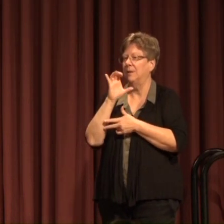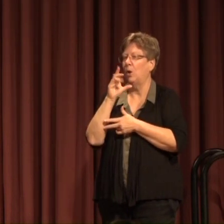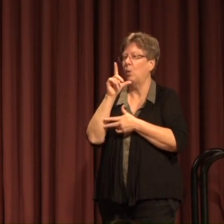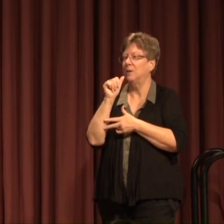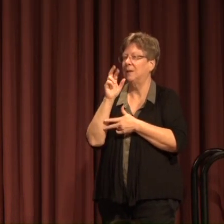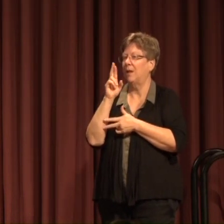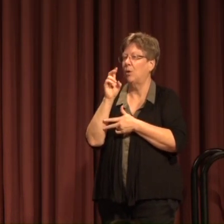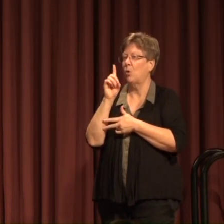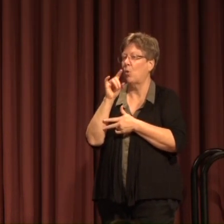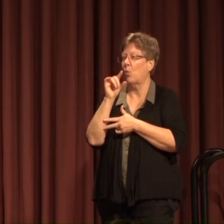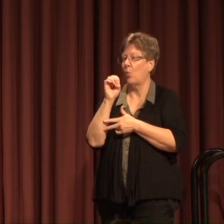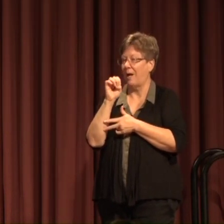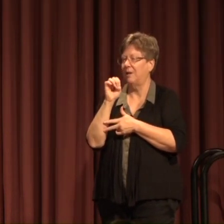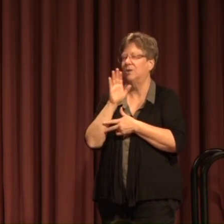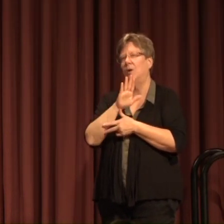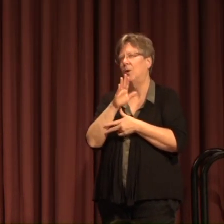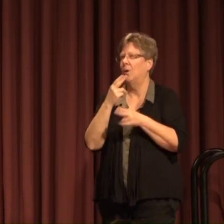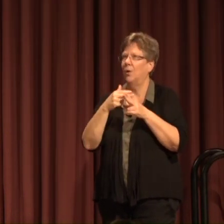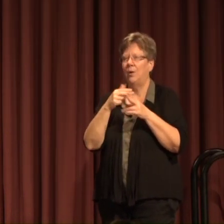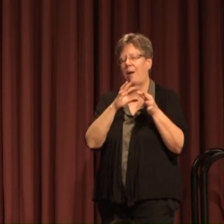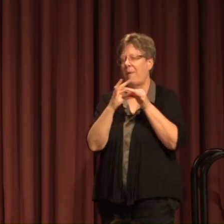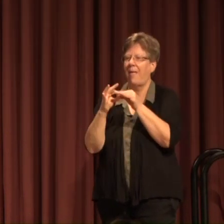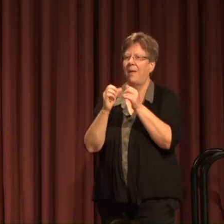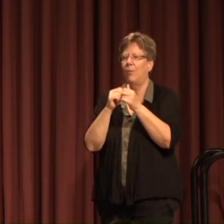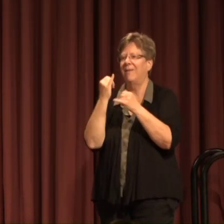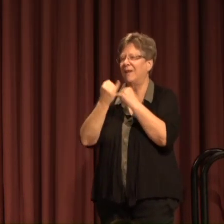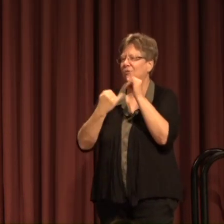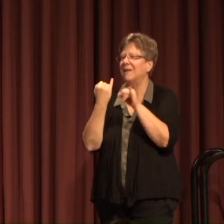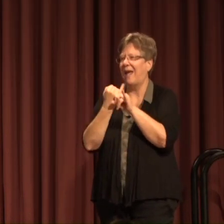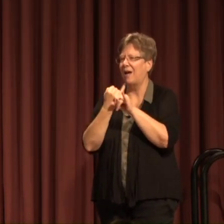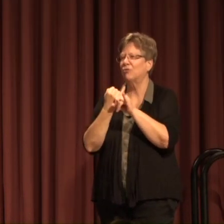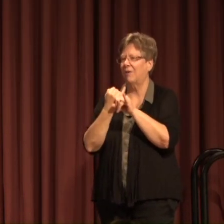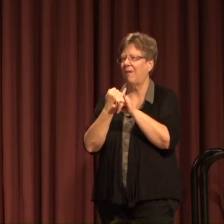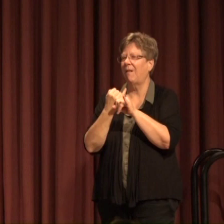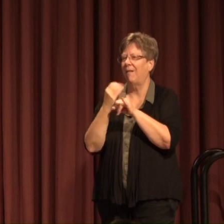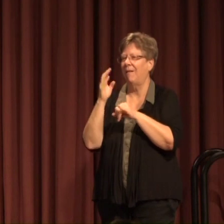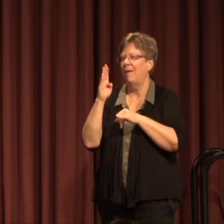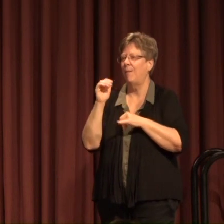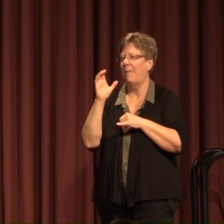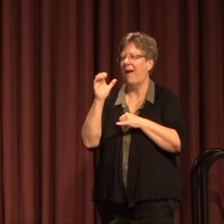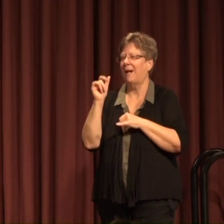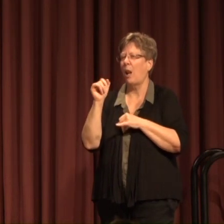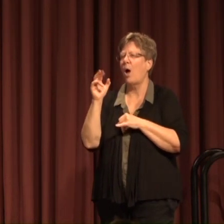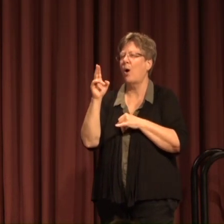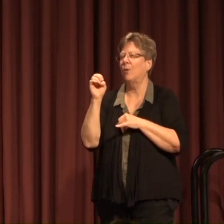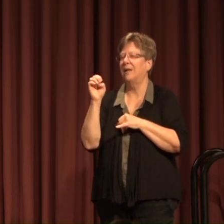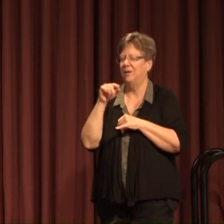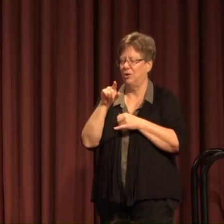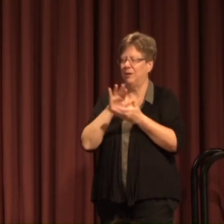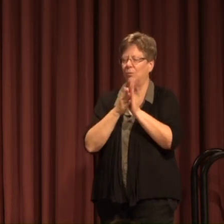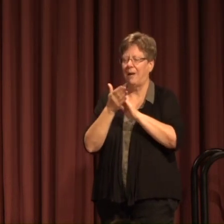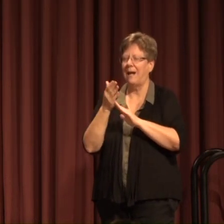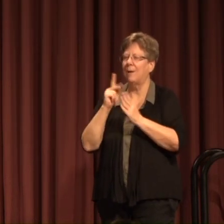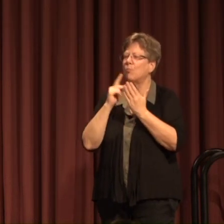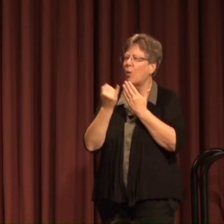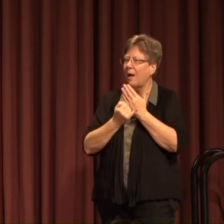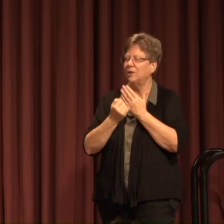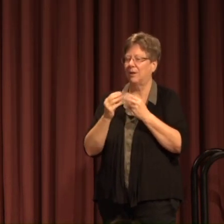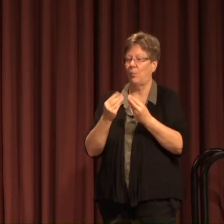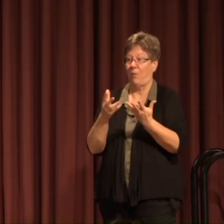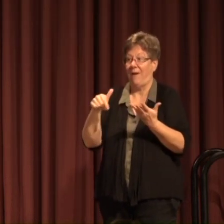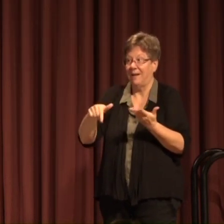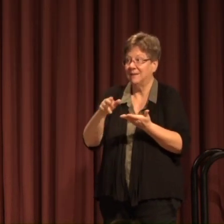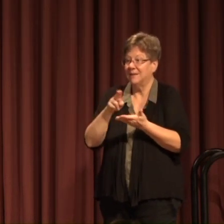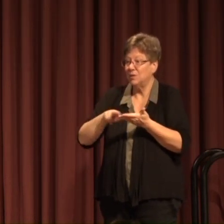her name is synonymous with international baccalaureate she's created a project that provides this